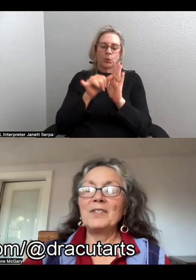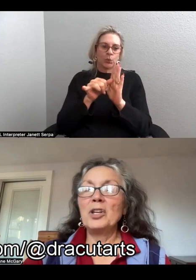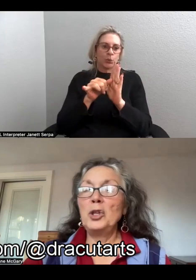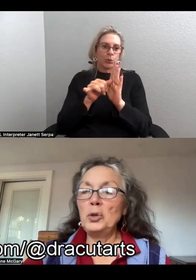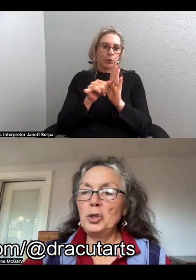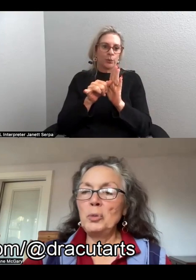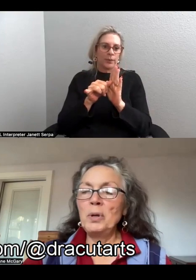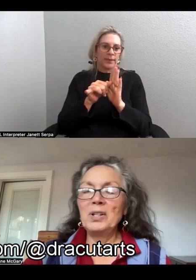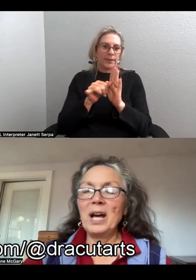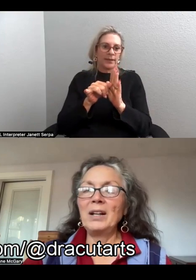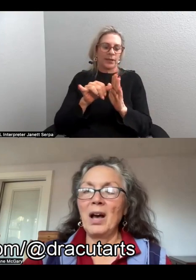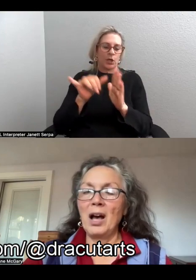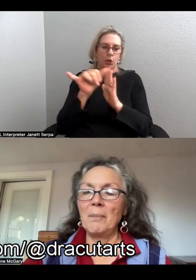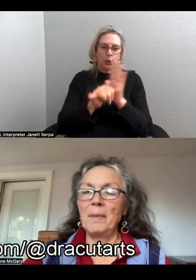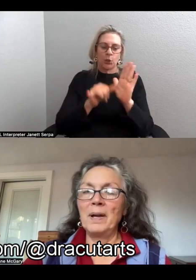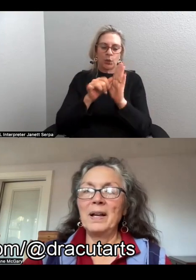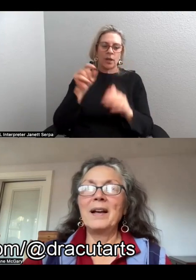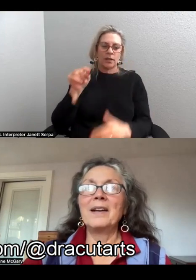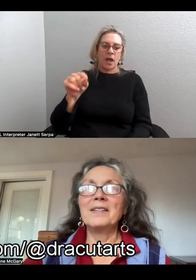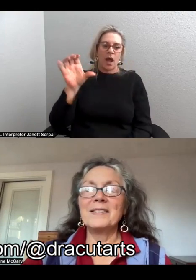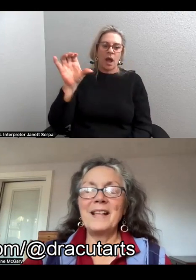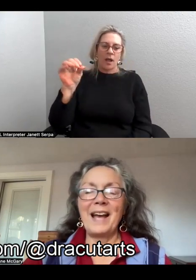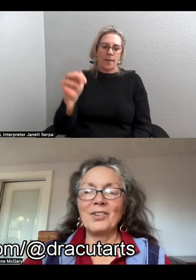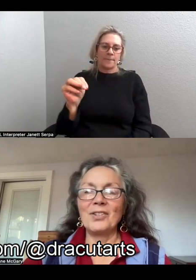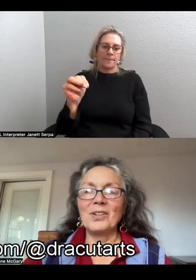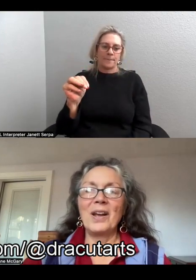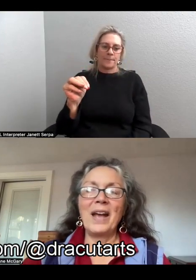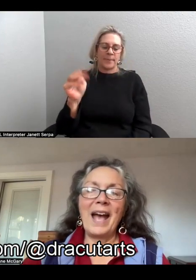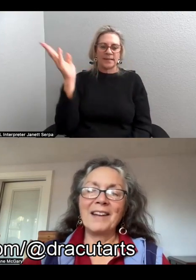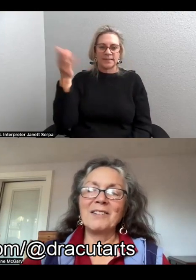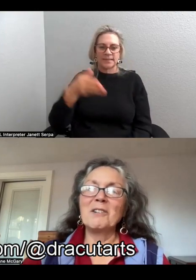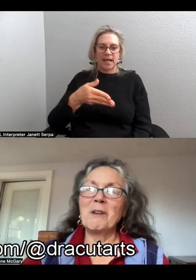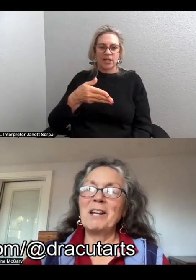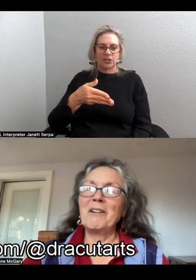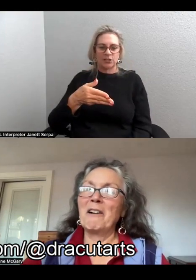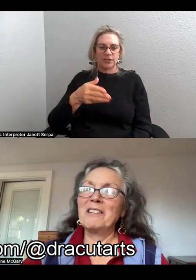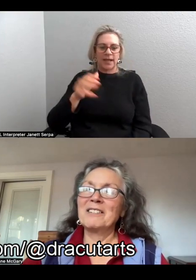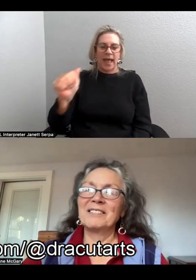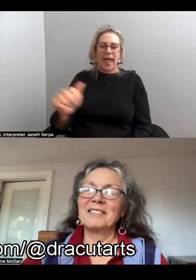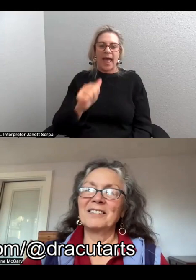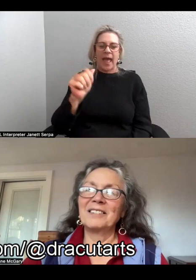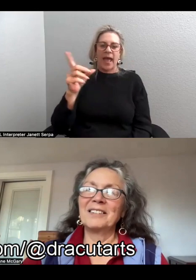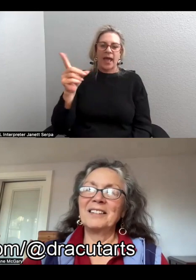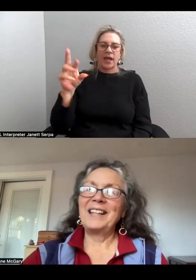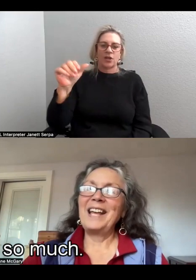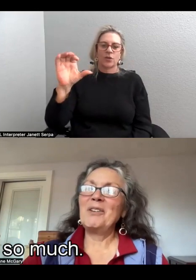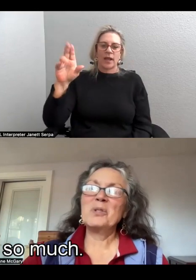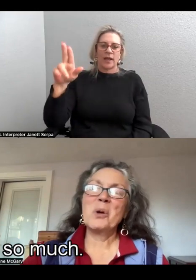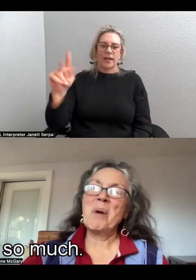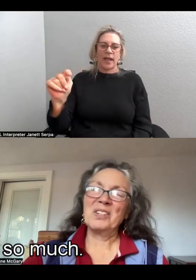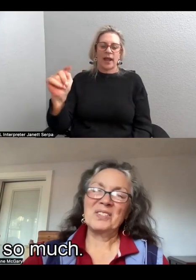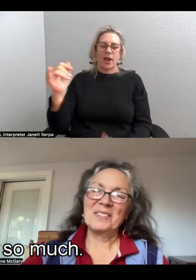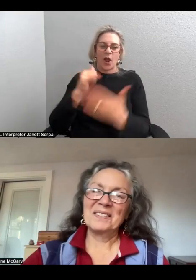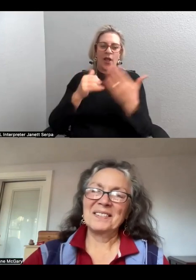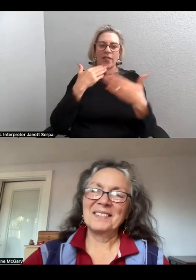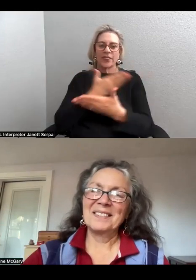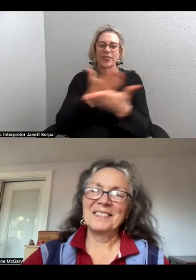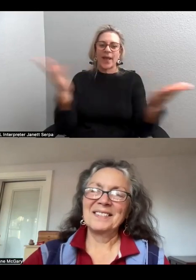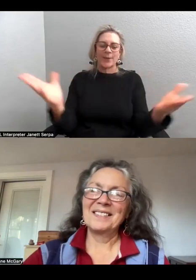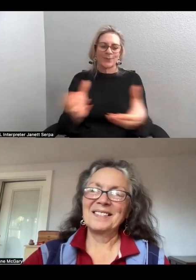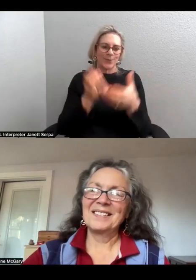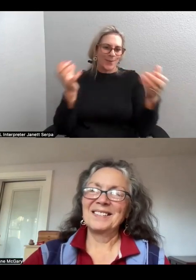That's youtube.com slash at draketarts. Thank you so much.